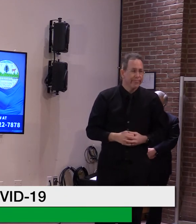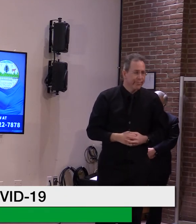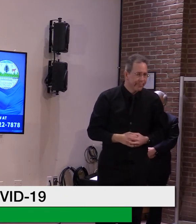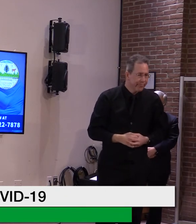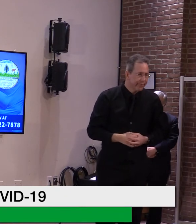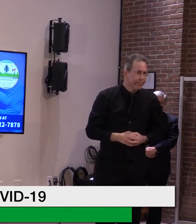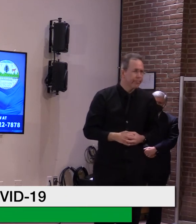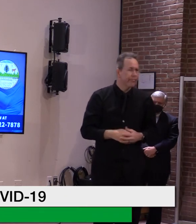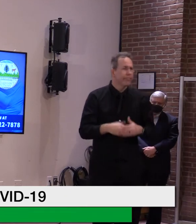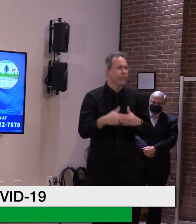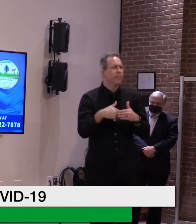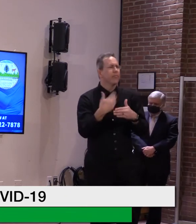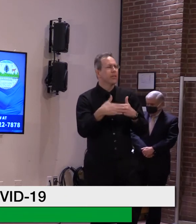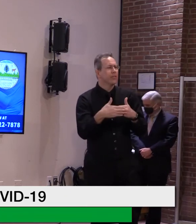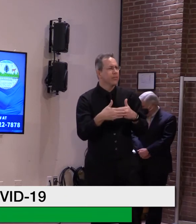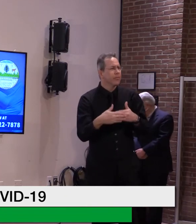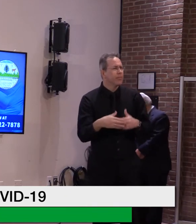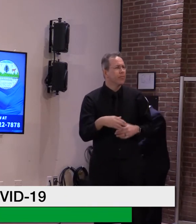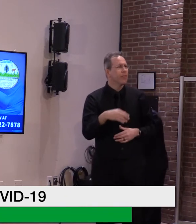Thank BPR.